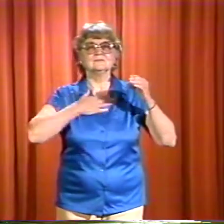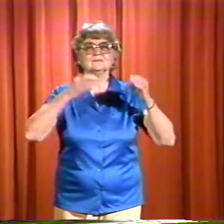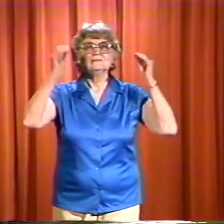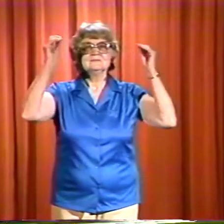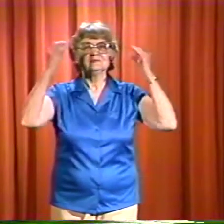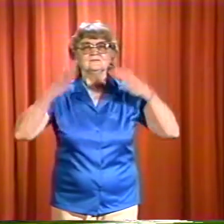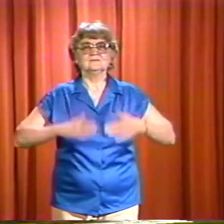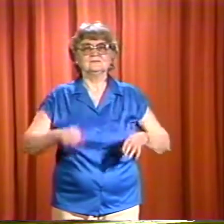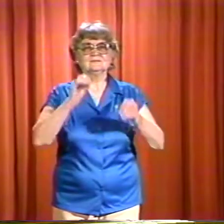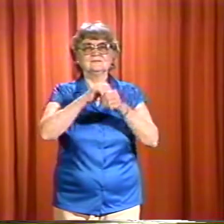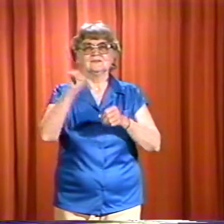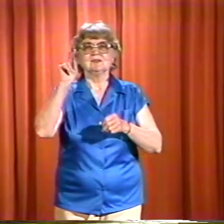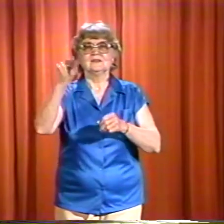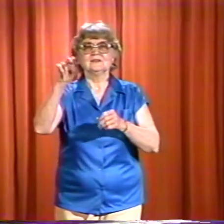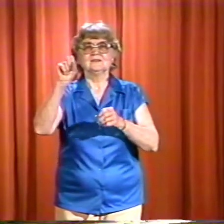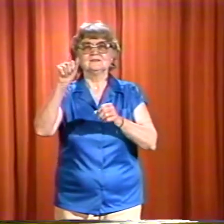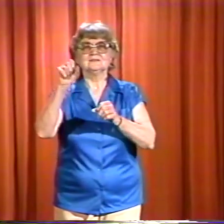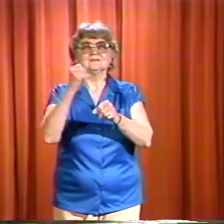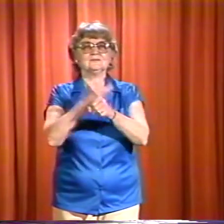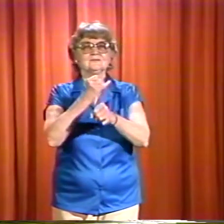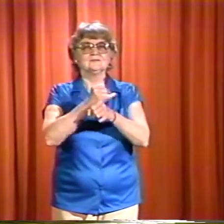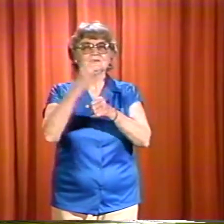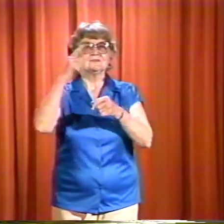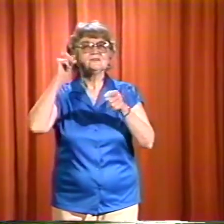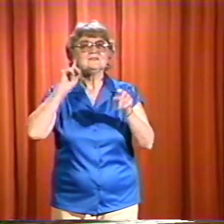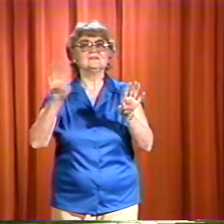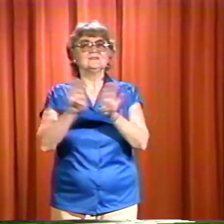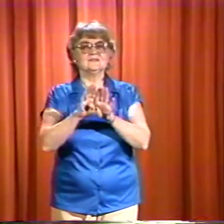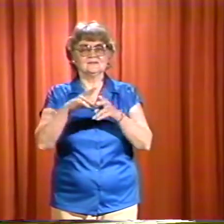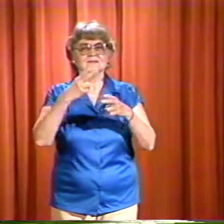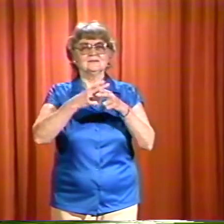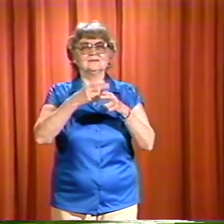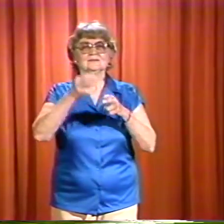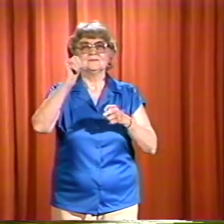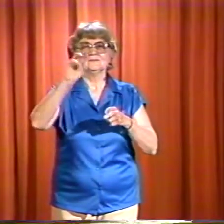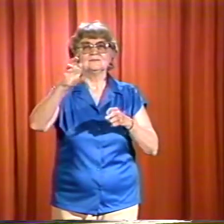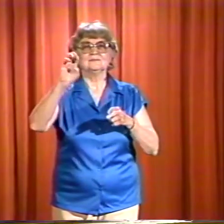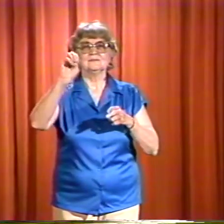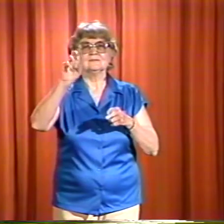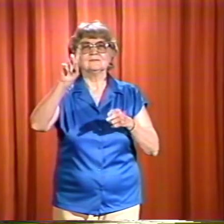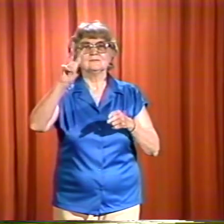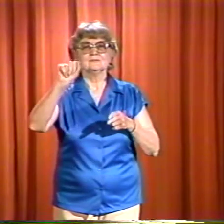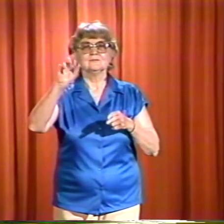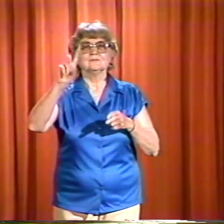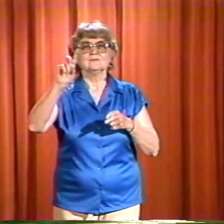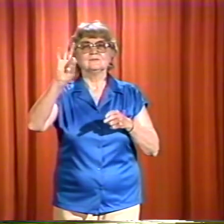One of my teachers at the Kansas School for the Deaf, Mr. Edward Fultz,